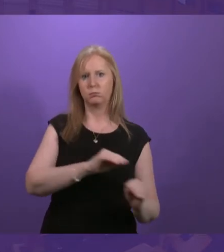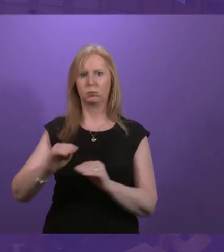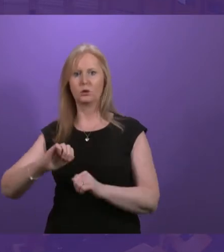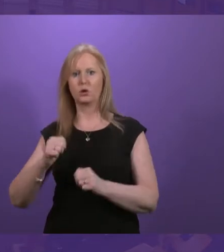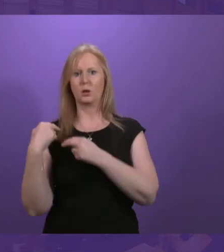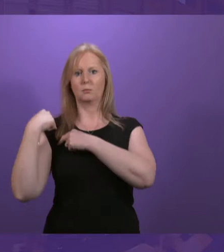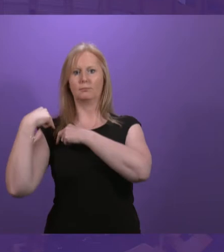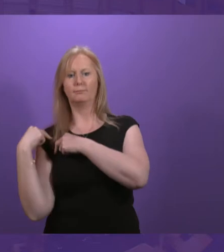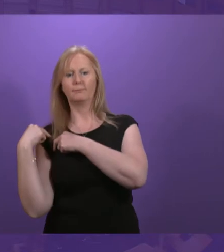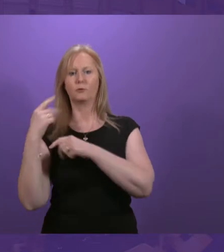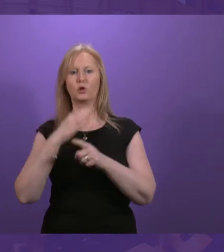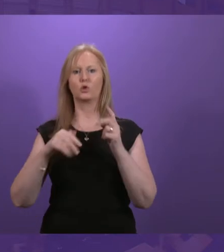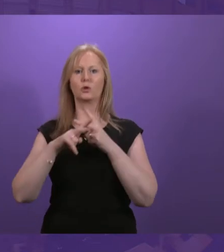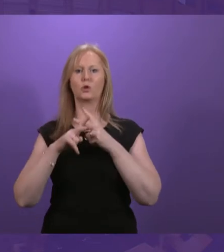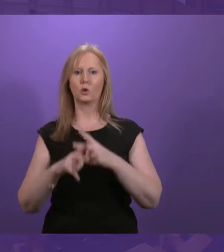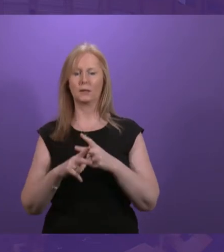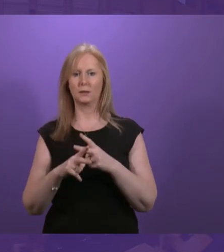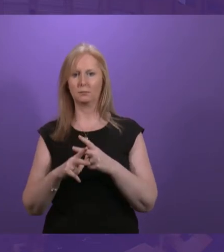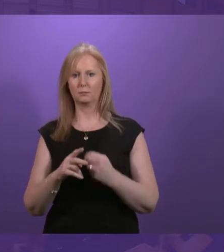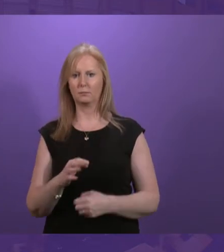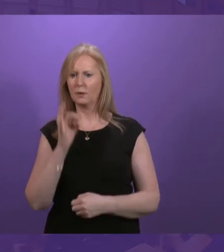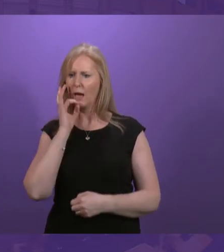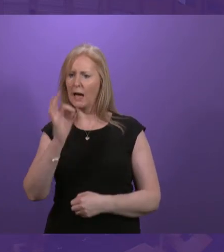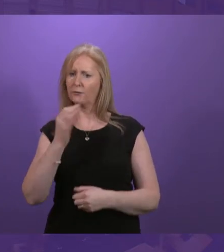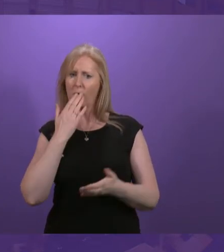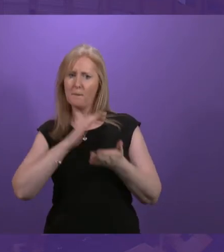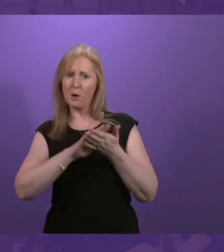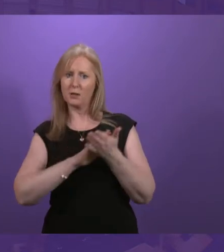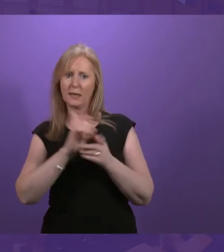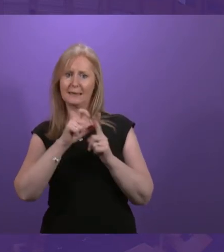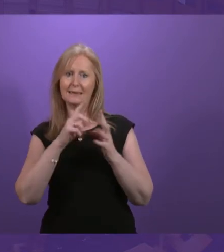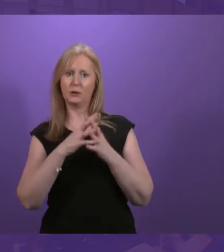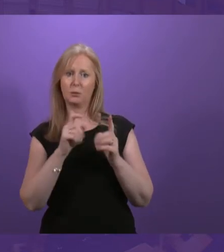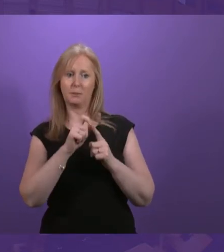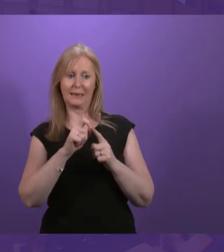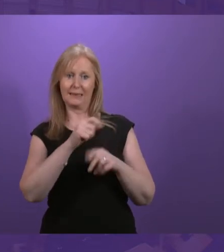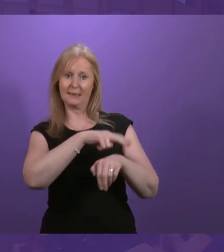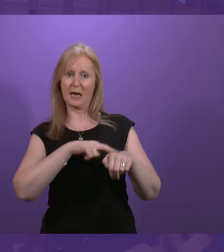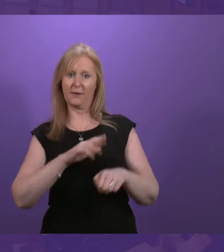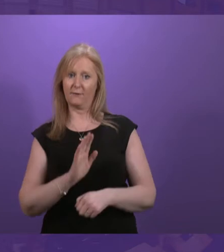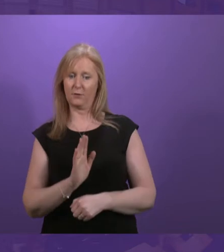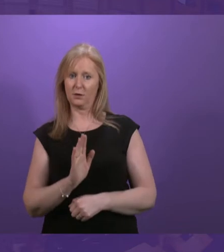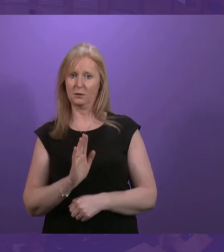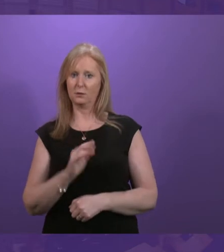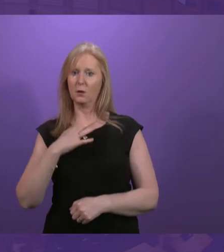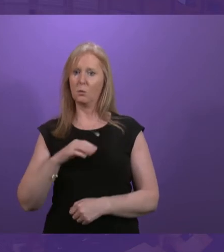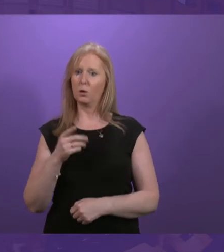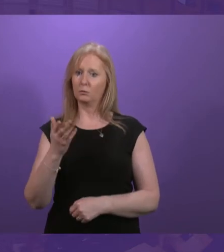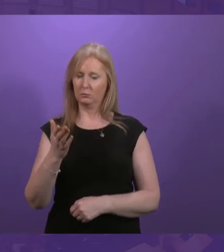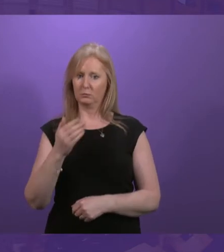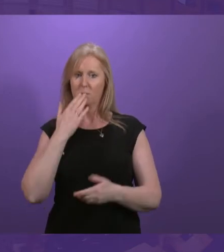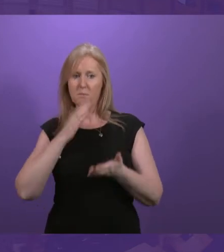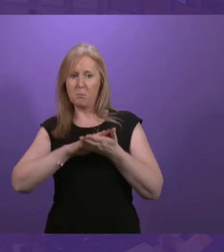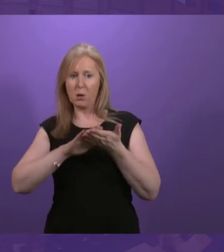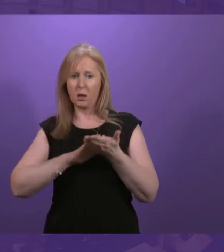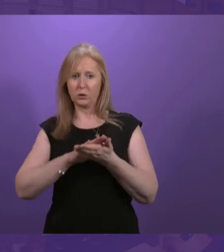Now, I'm not asking the Cabinet Secretary to apologise to DWP staff. I want the Cabinet Secretary today to apologise